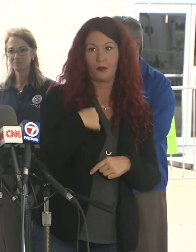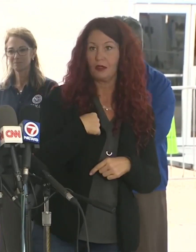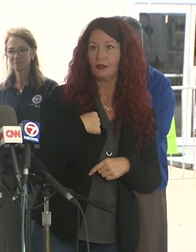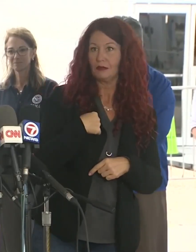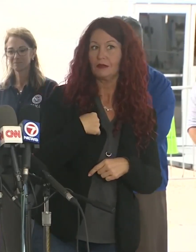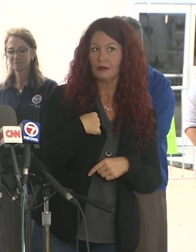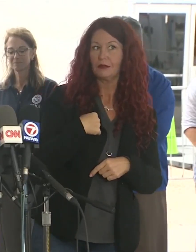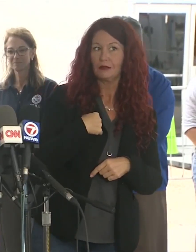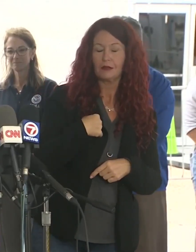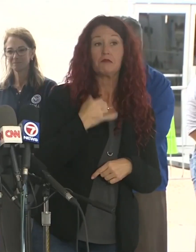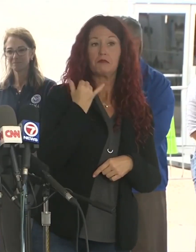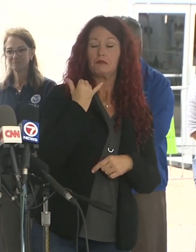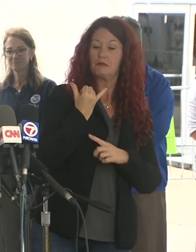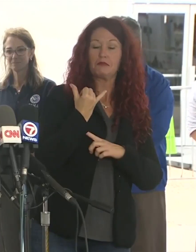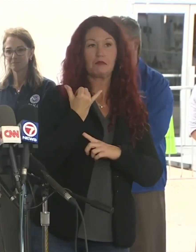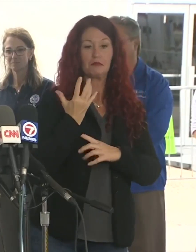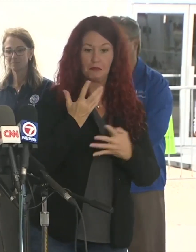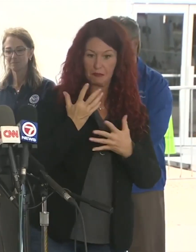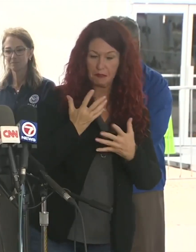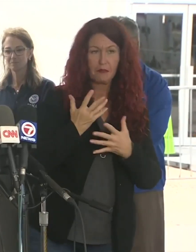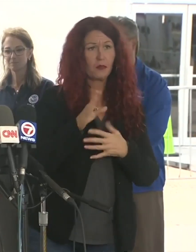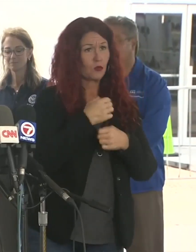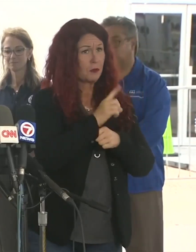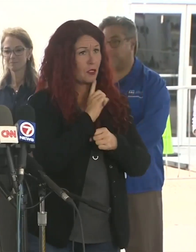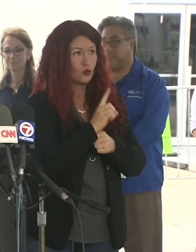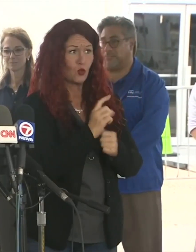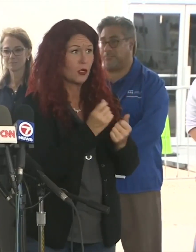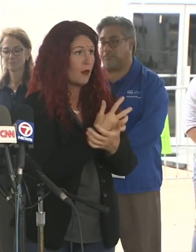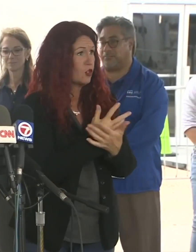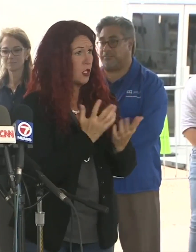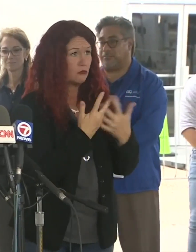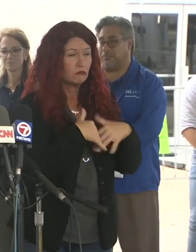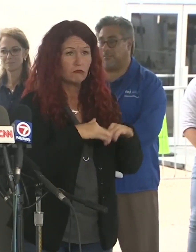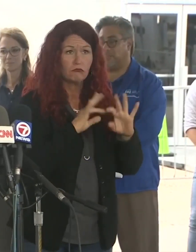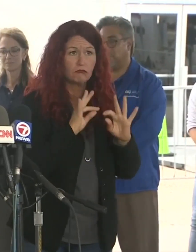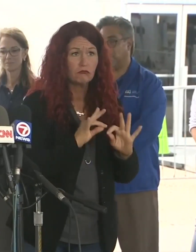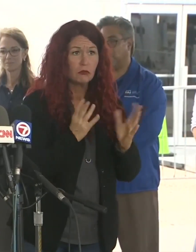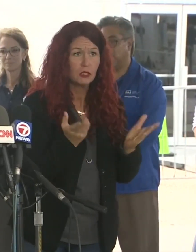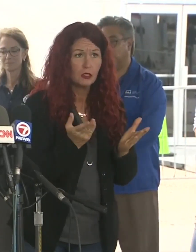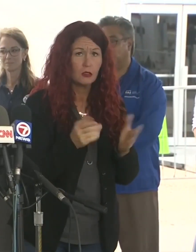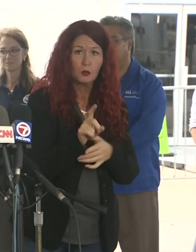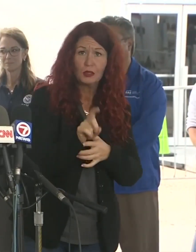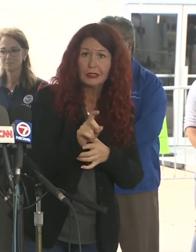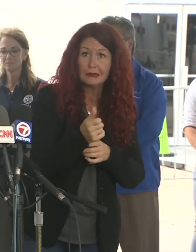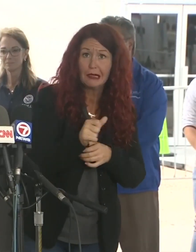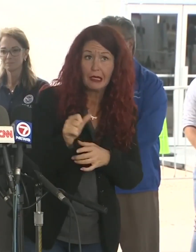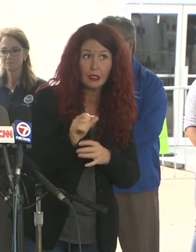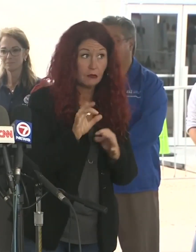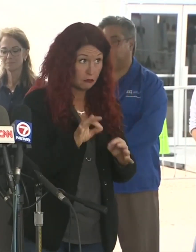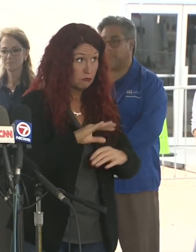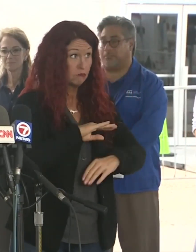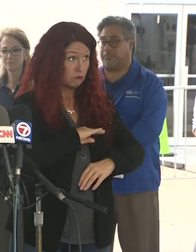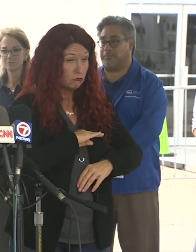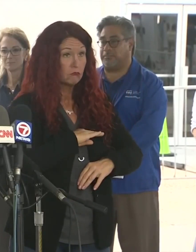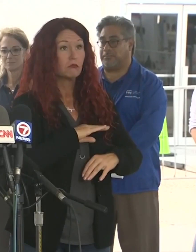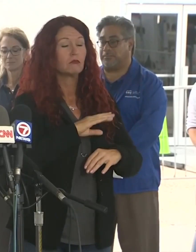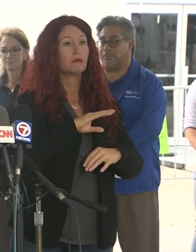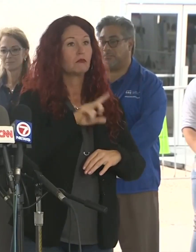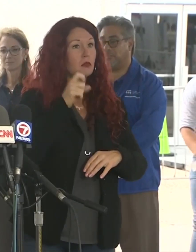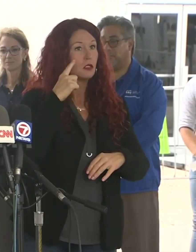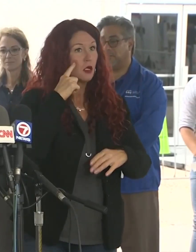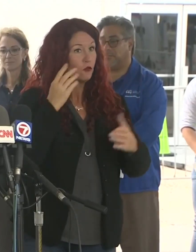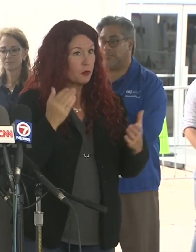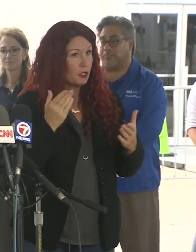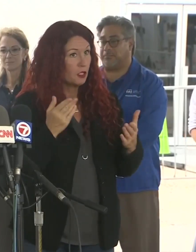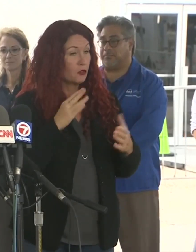federal government is continuing to do everything that it can to provide all the support that we need for the families and survivors here